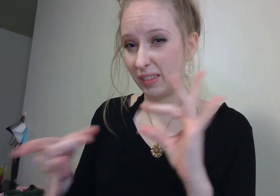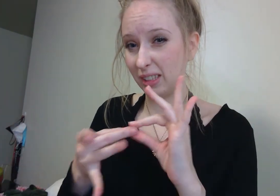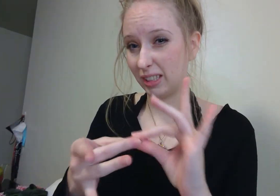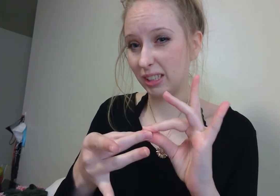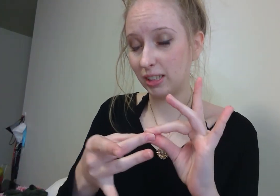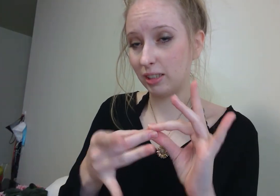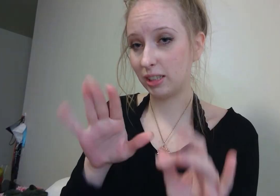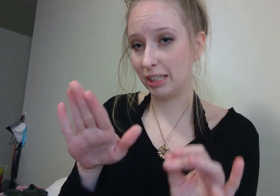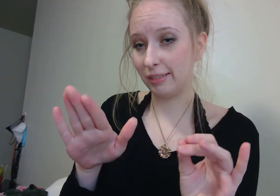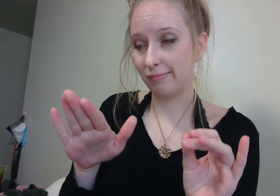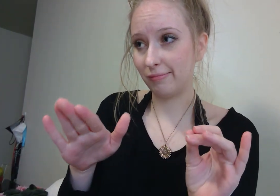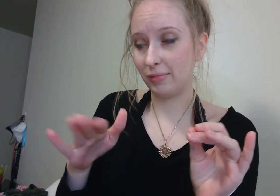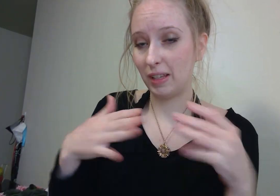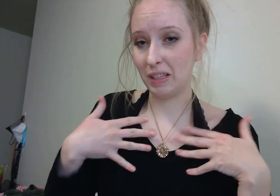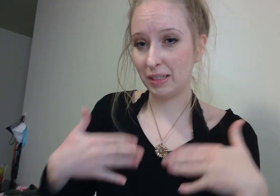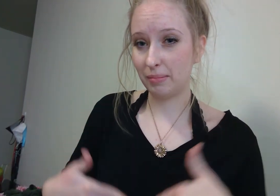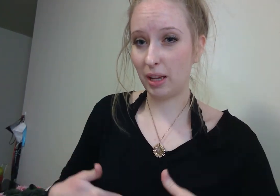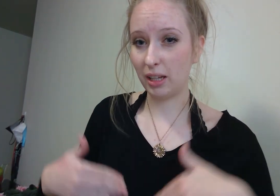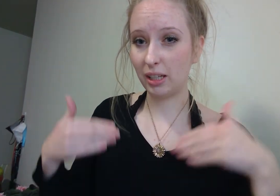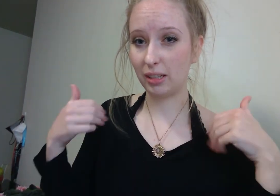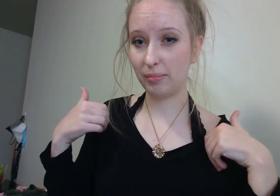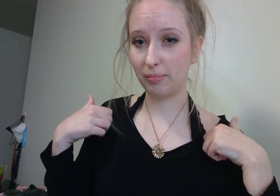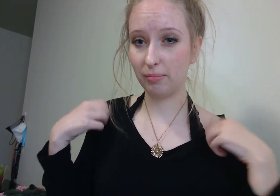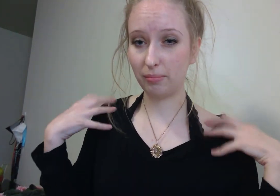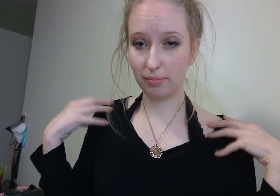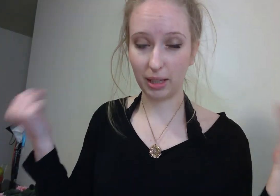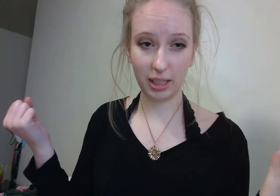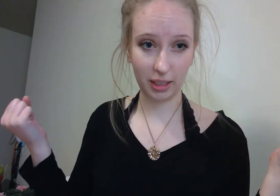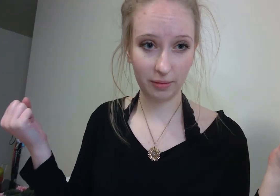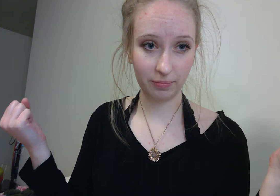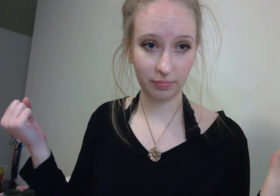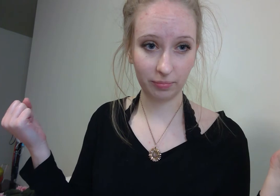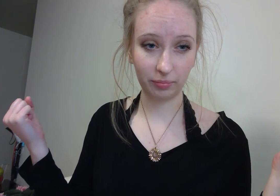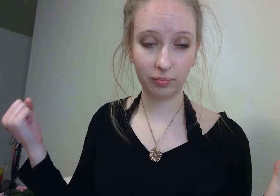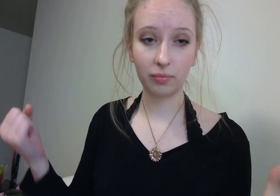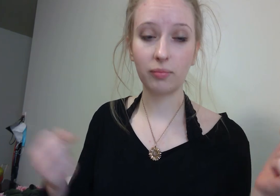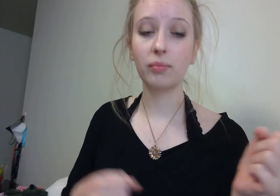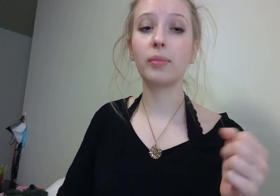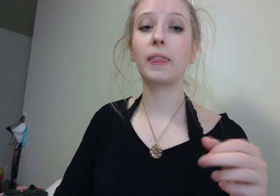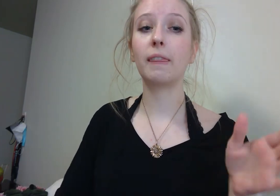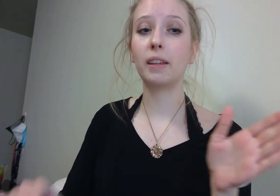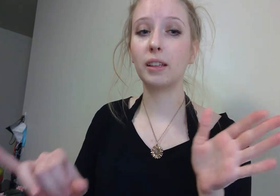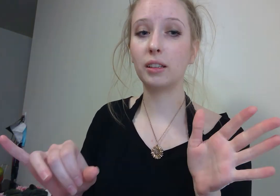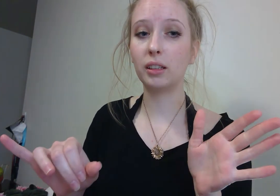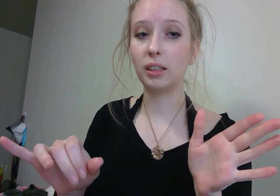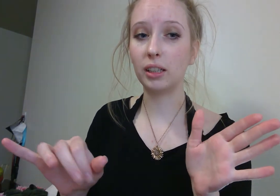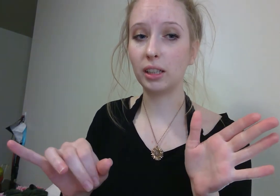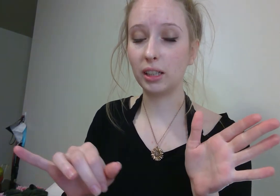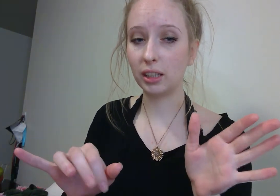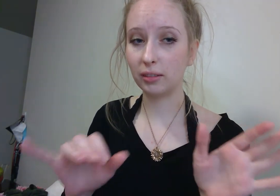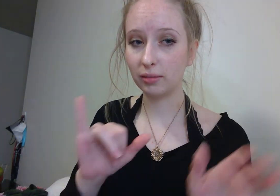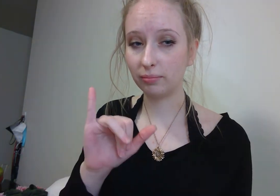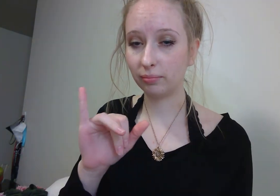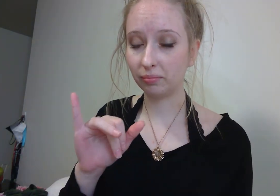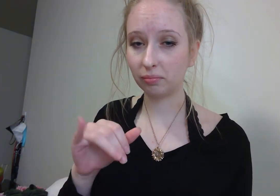the health of a community as a whole. Individuals pursuing community health psychology